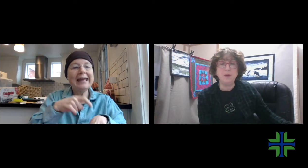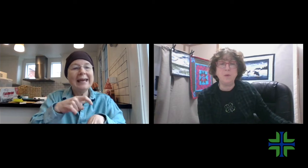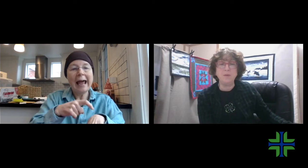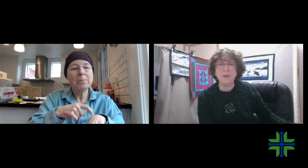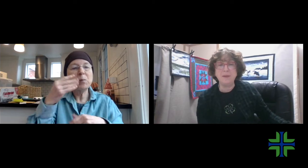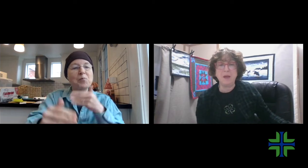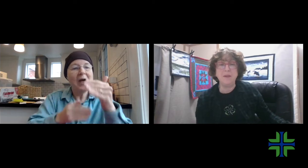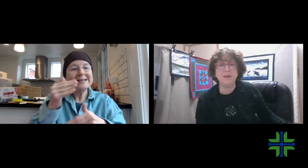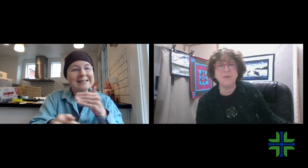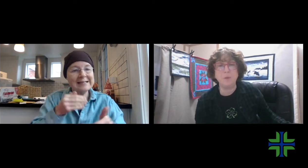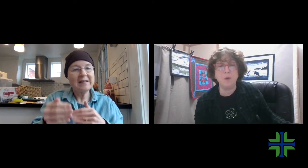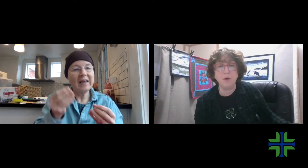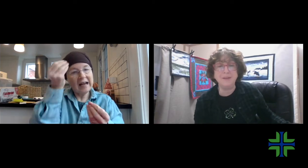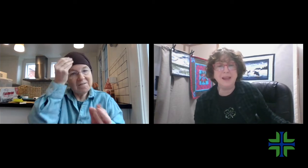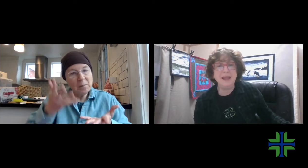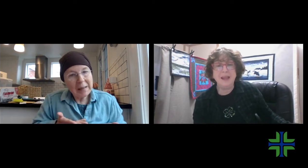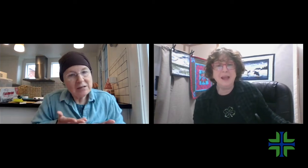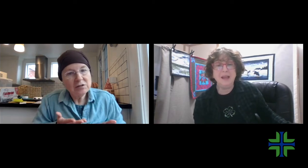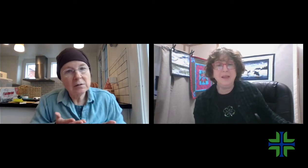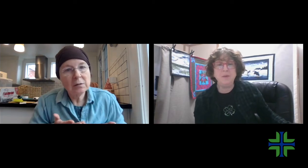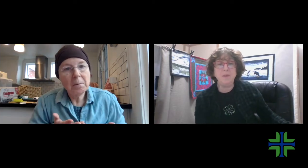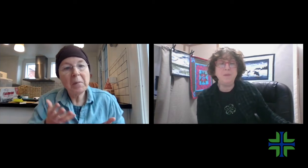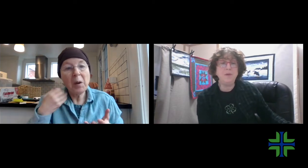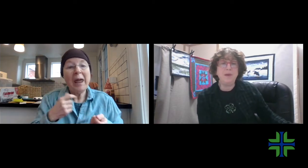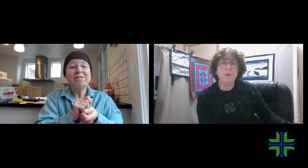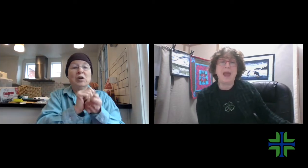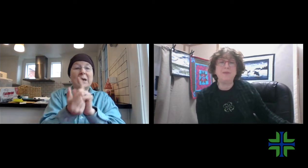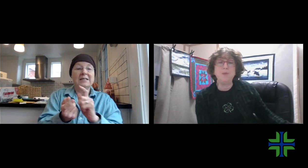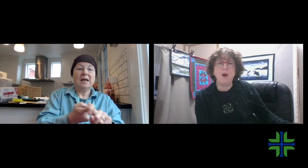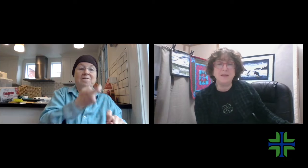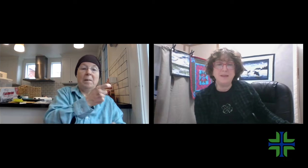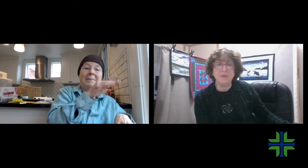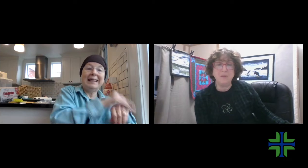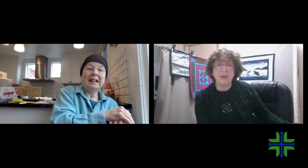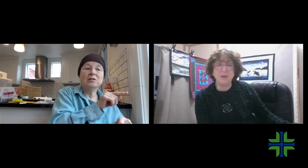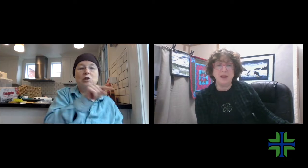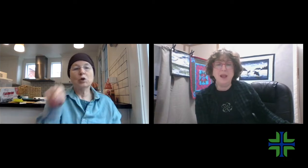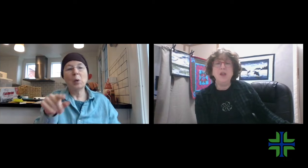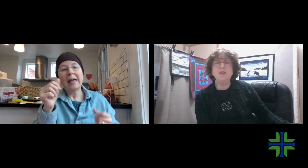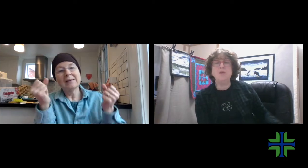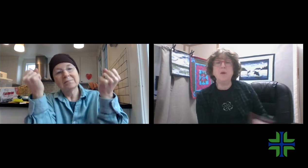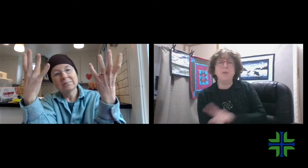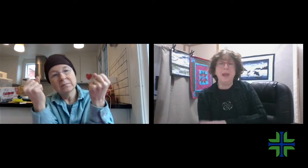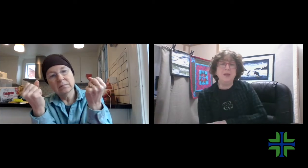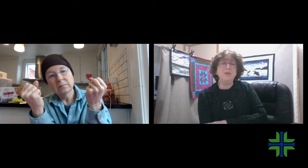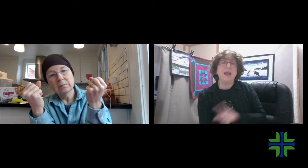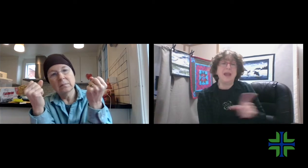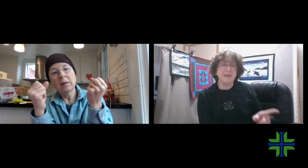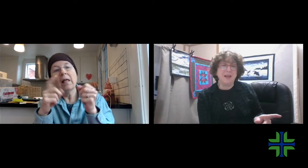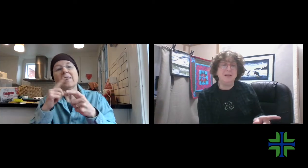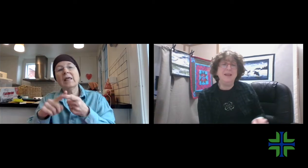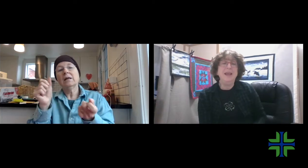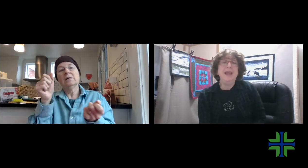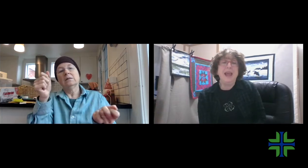out and the interpreter spells out these different words, remember, we have to process the information. So it's going from English